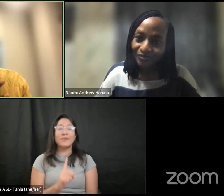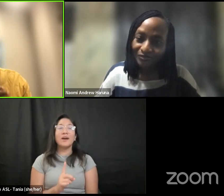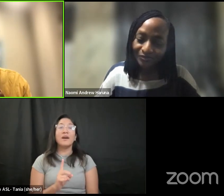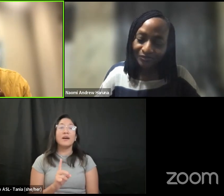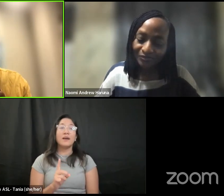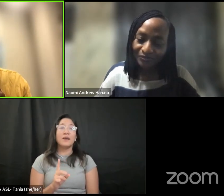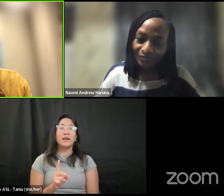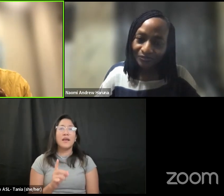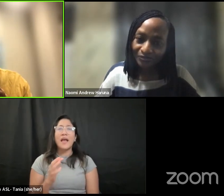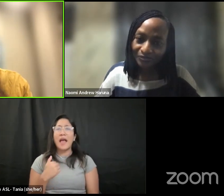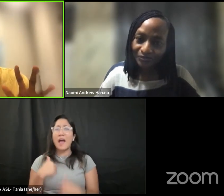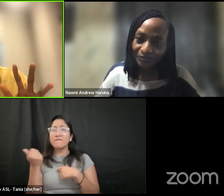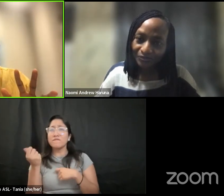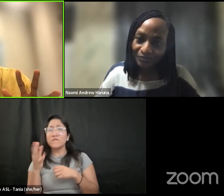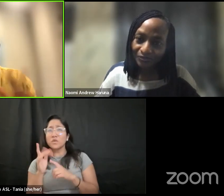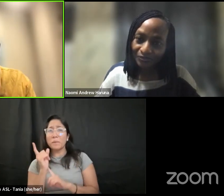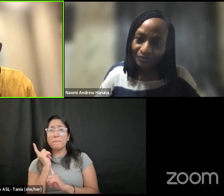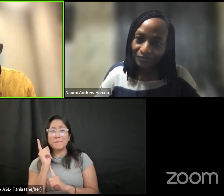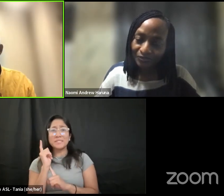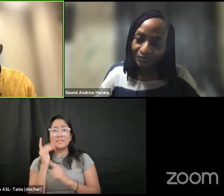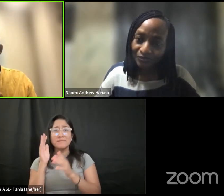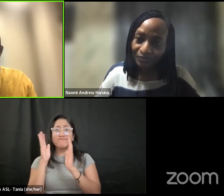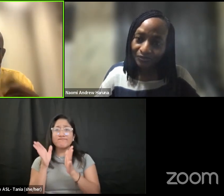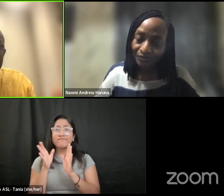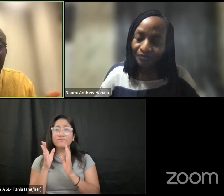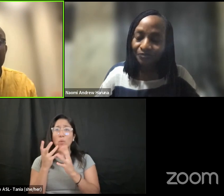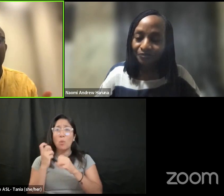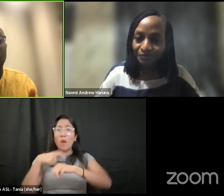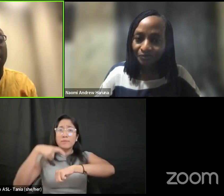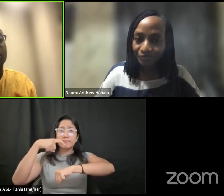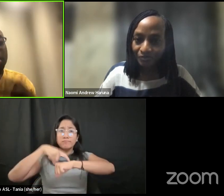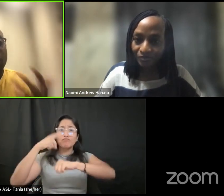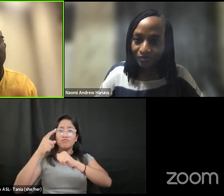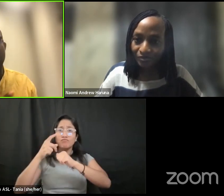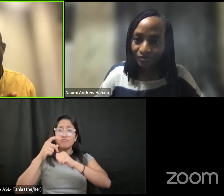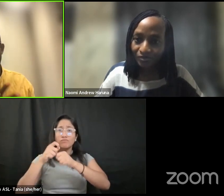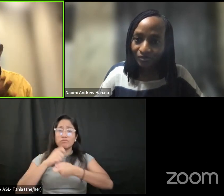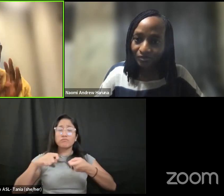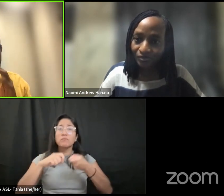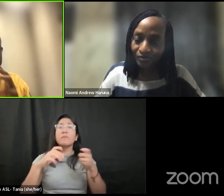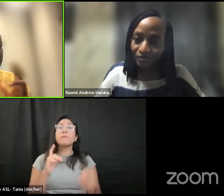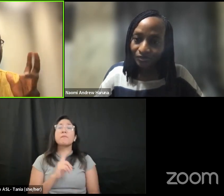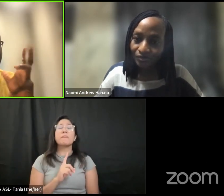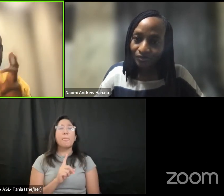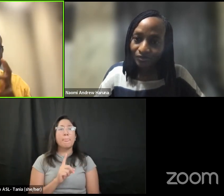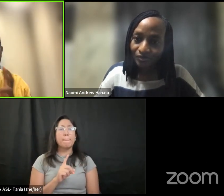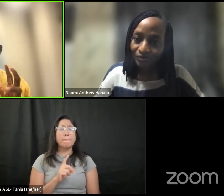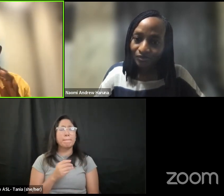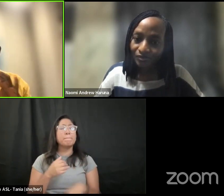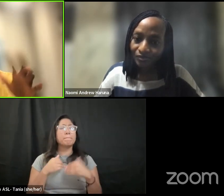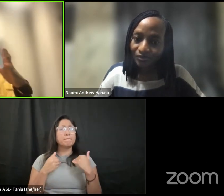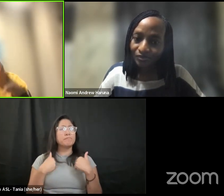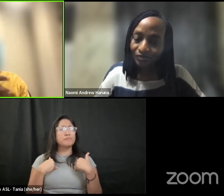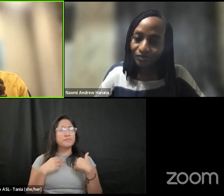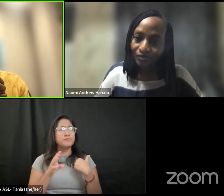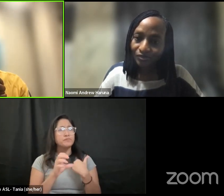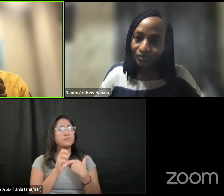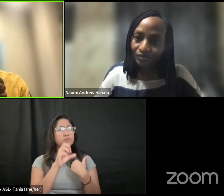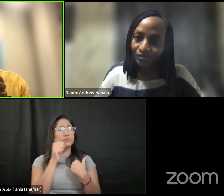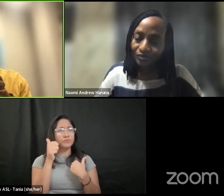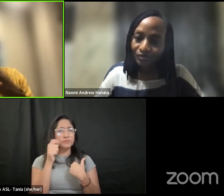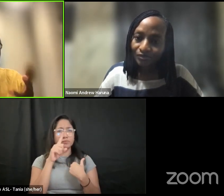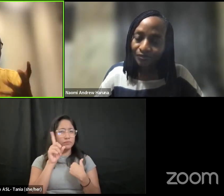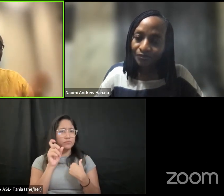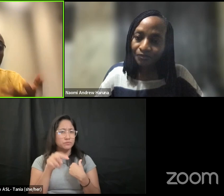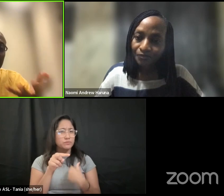you know um to to finish on time but i want to ask you for another question that kind of kind of bringing things to wrapping things